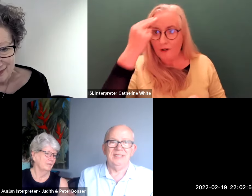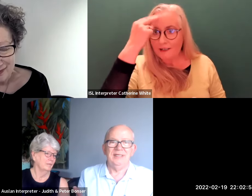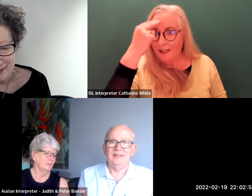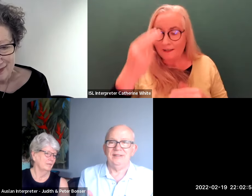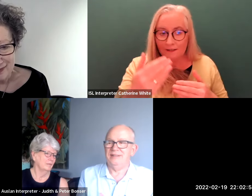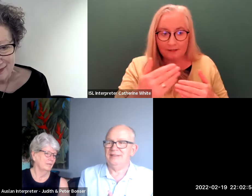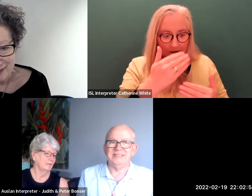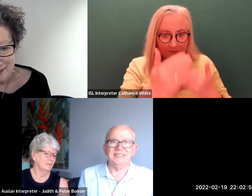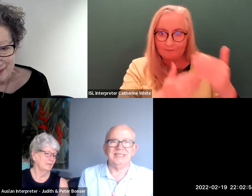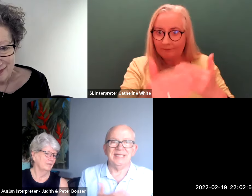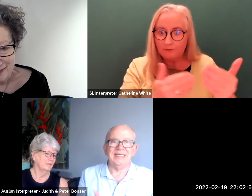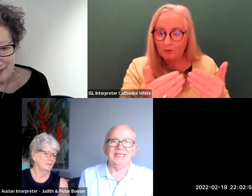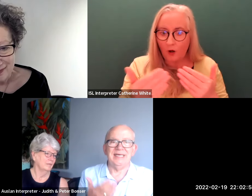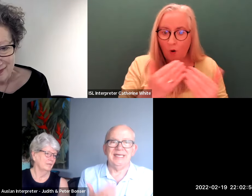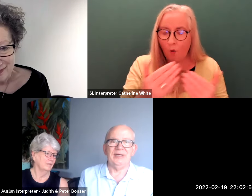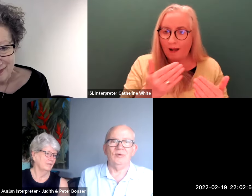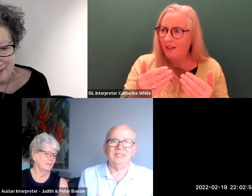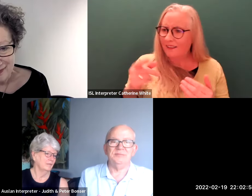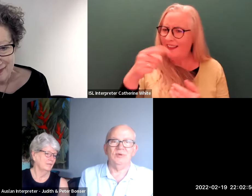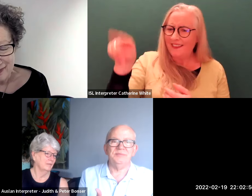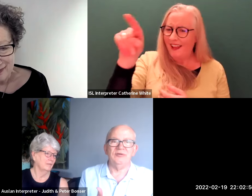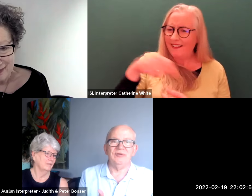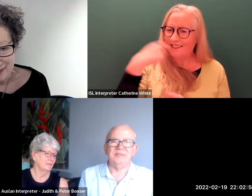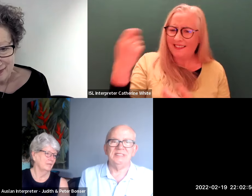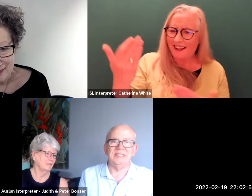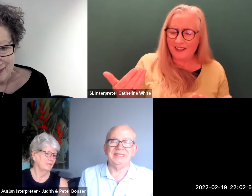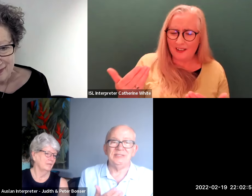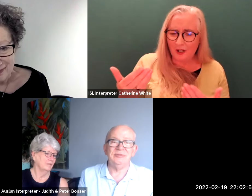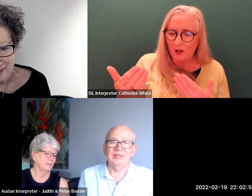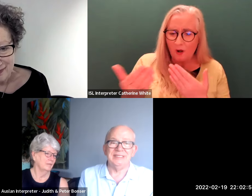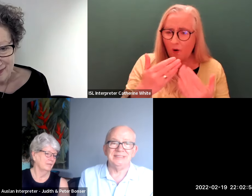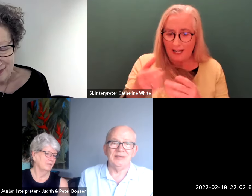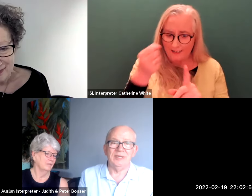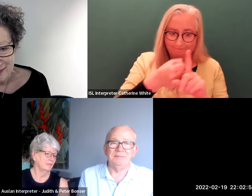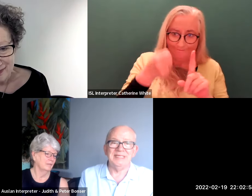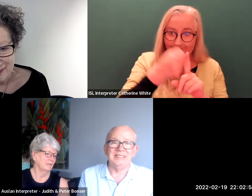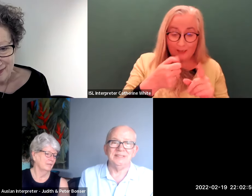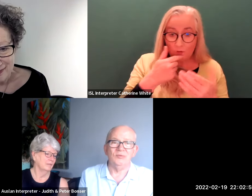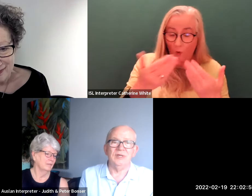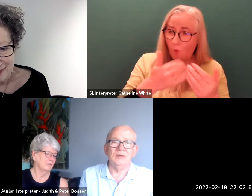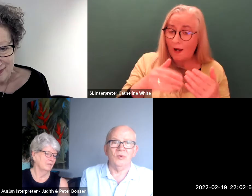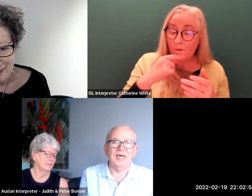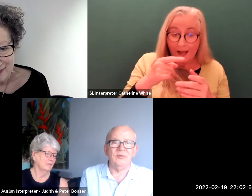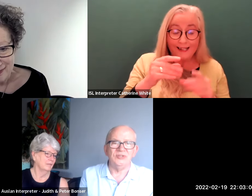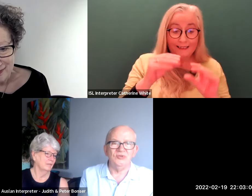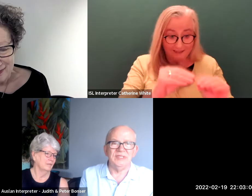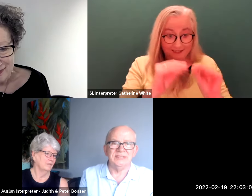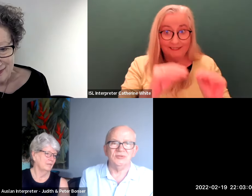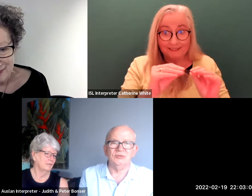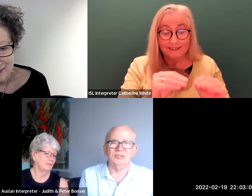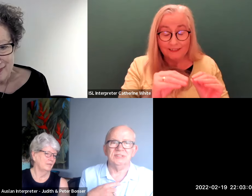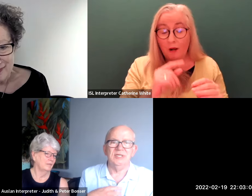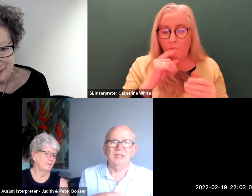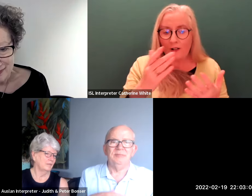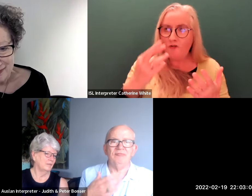they see day in day out what it's what's been drummed into they still don't understand what it means and what why we do this